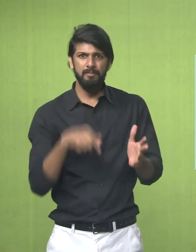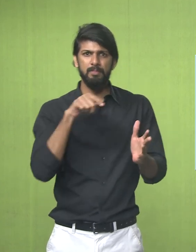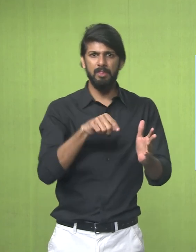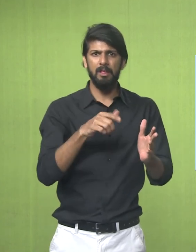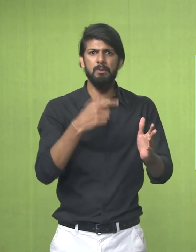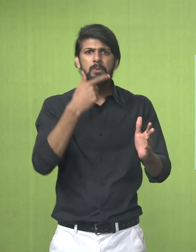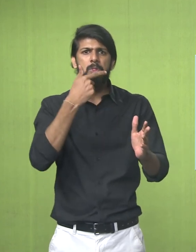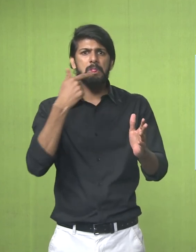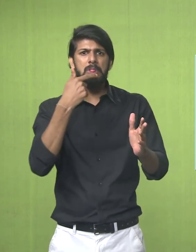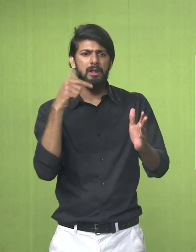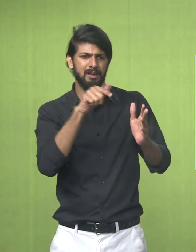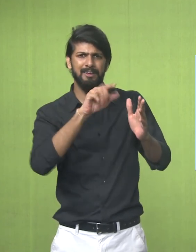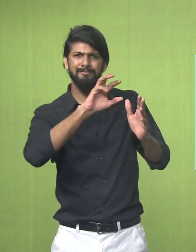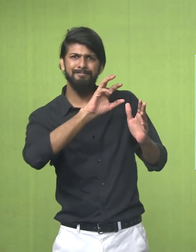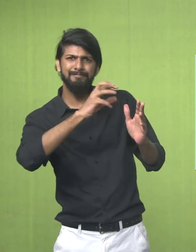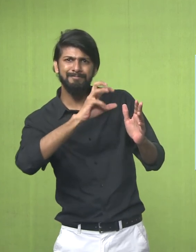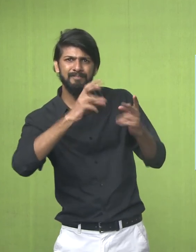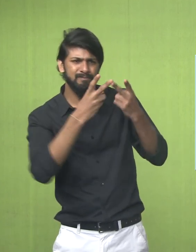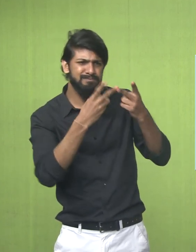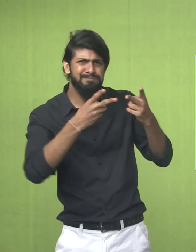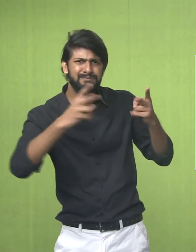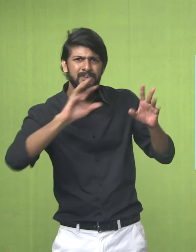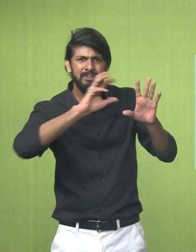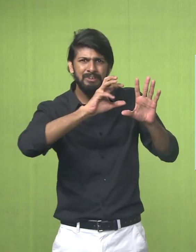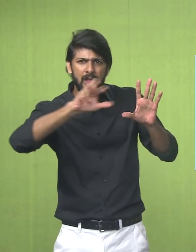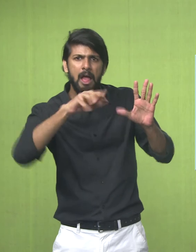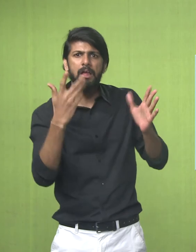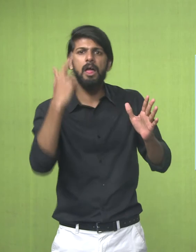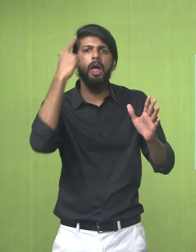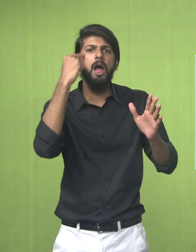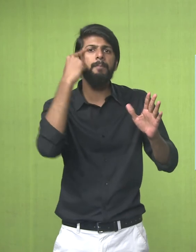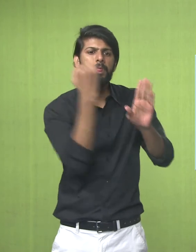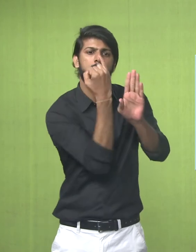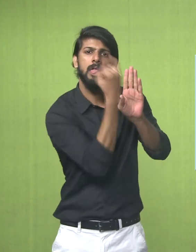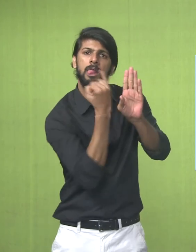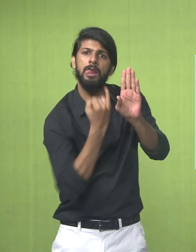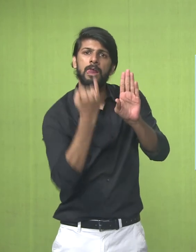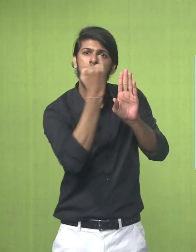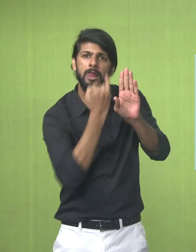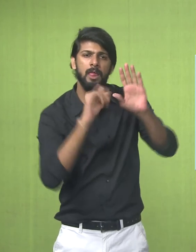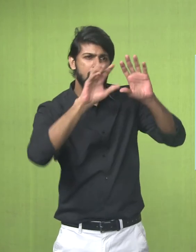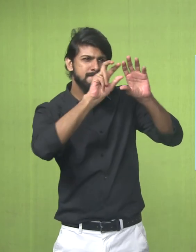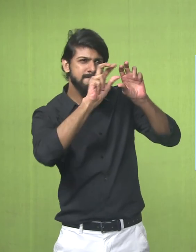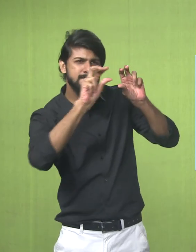The Traditional Style Of The Indus Valley Civilization Artists You Would See Lot Of Motifs